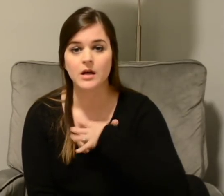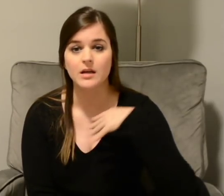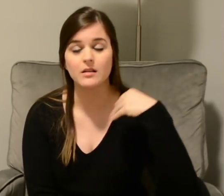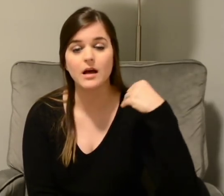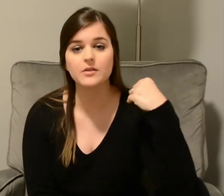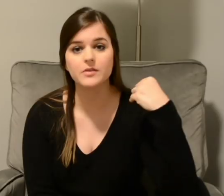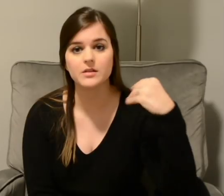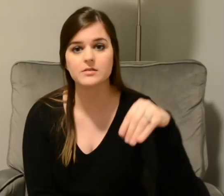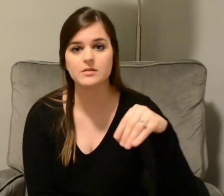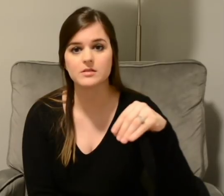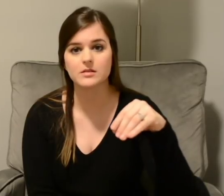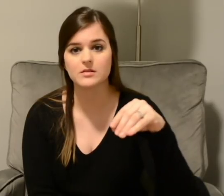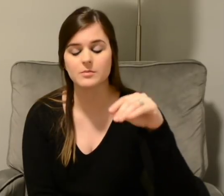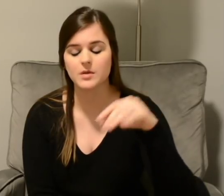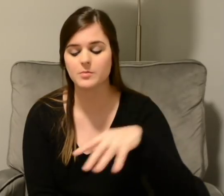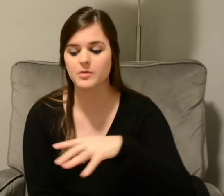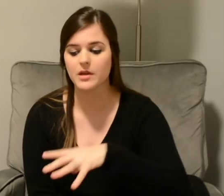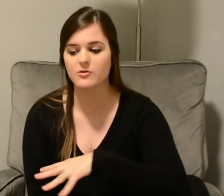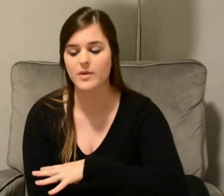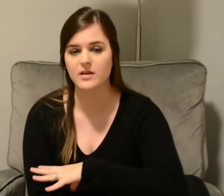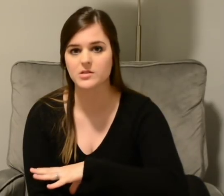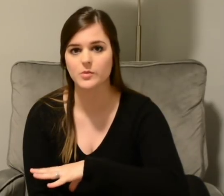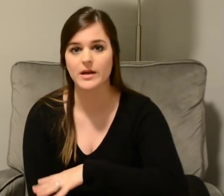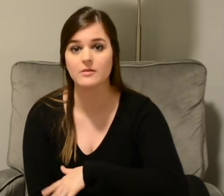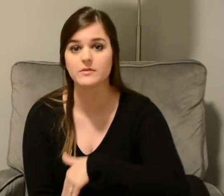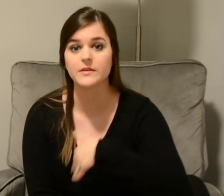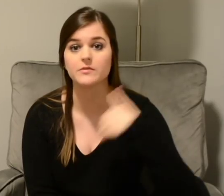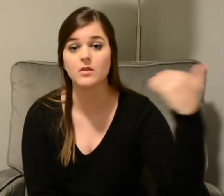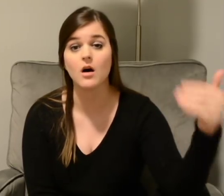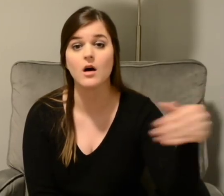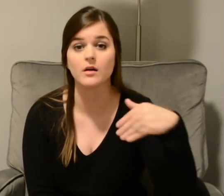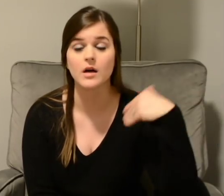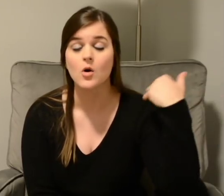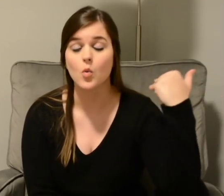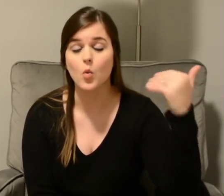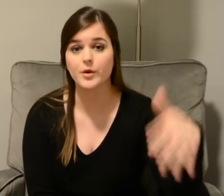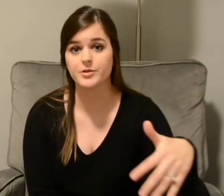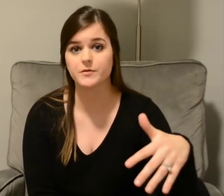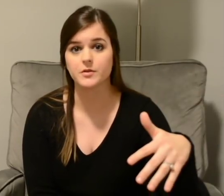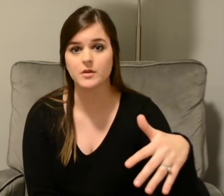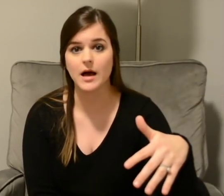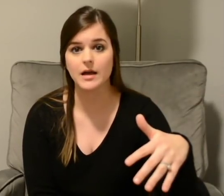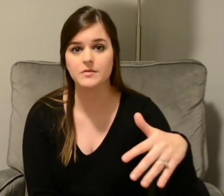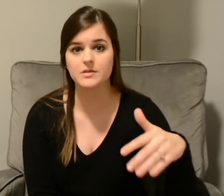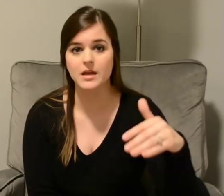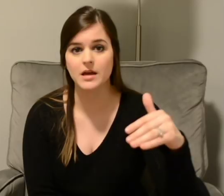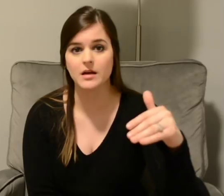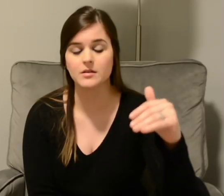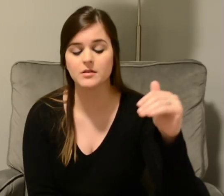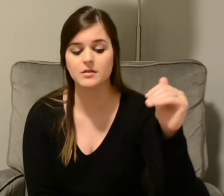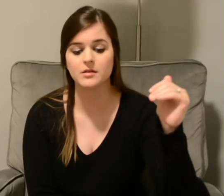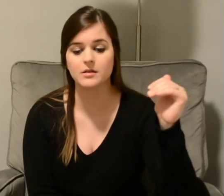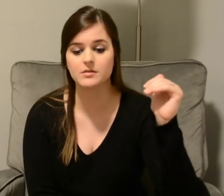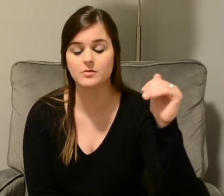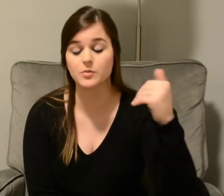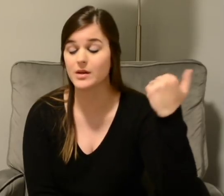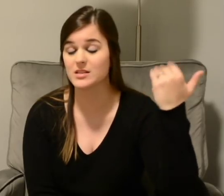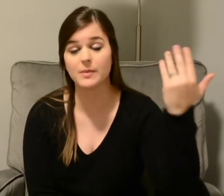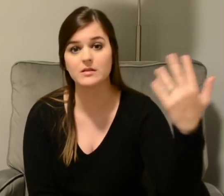in a lot of instances, the people that have passed away have lived long, wonderful lives. And it's expected